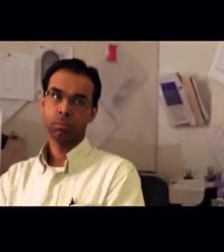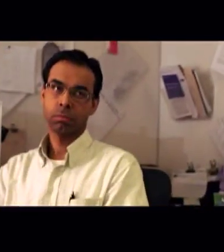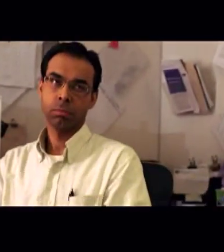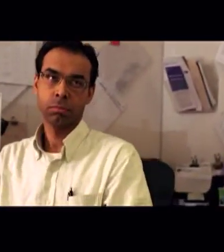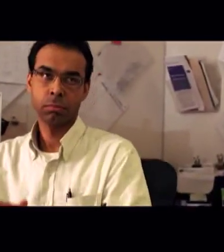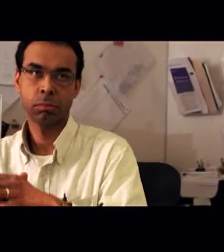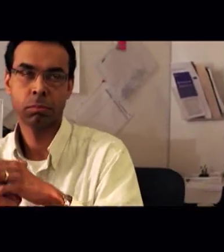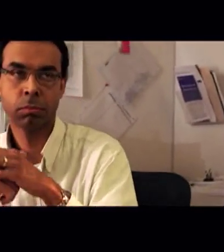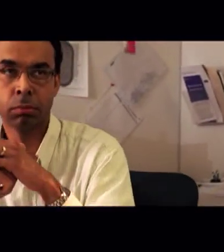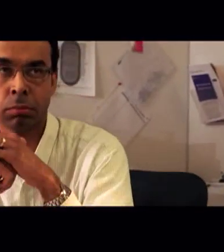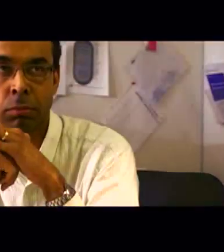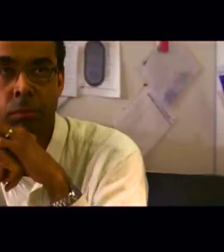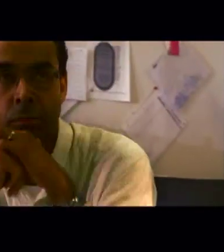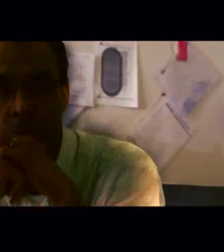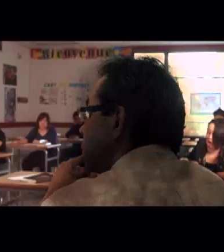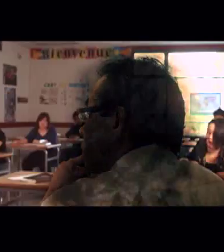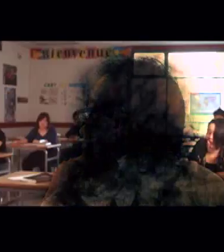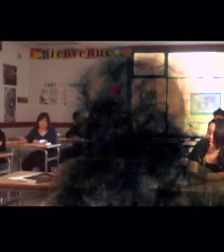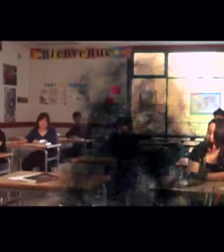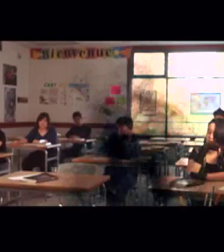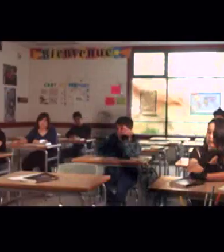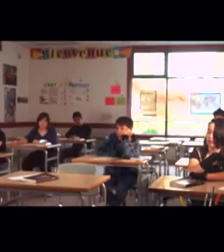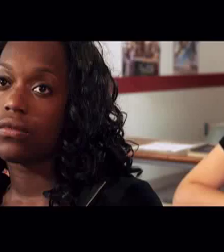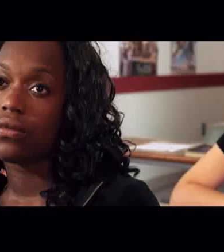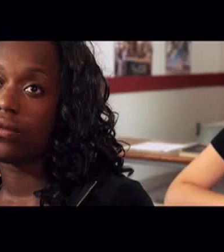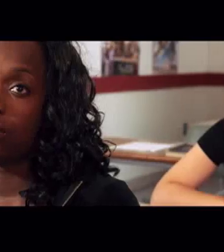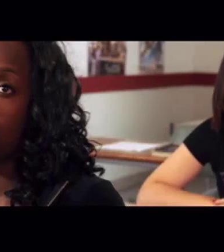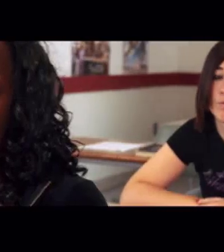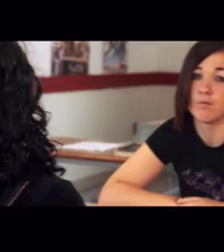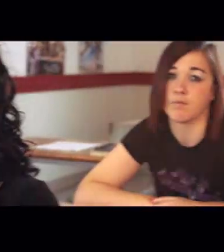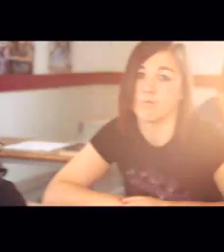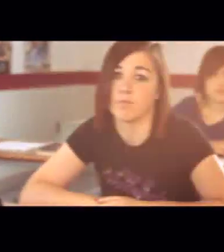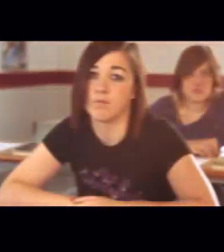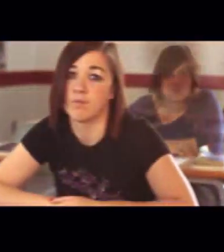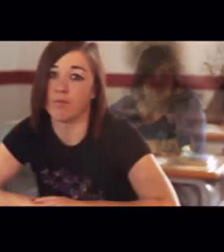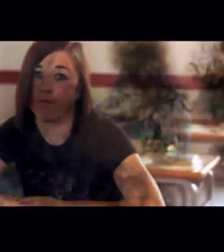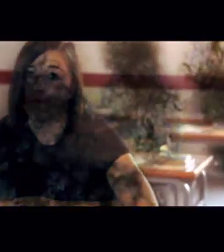for being south asian and when the guy at the grocery store kicks out the black kids because he thinks they're all thieves